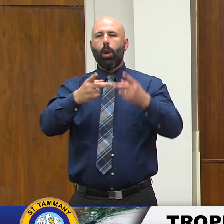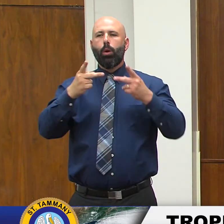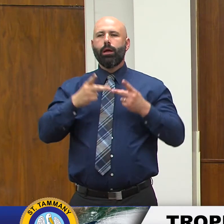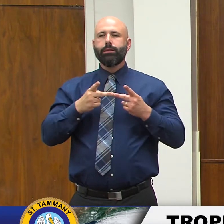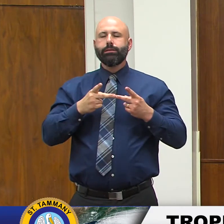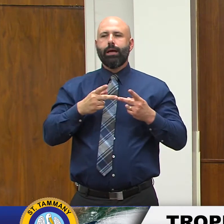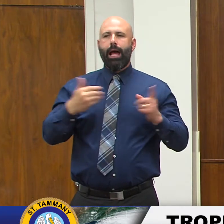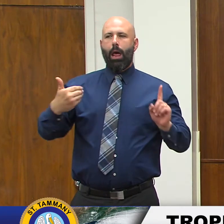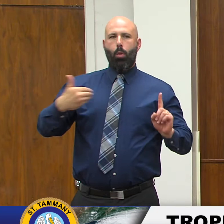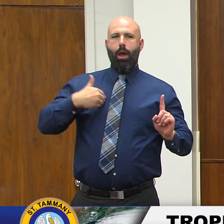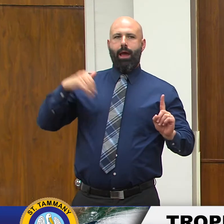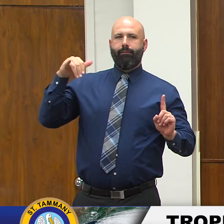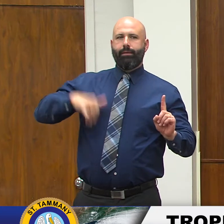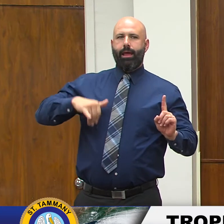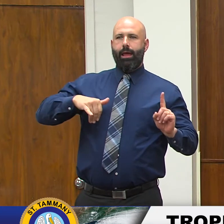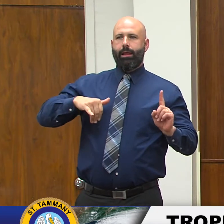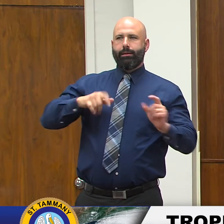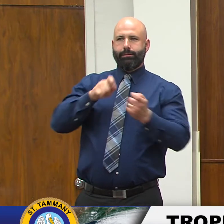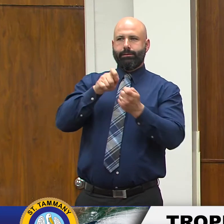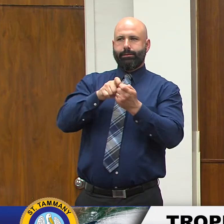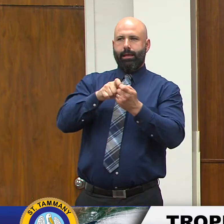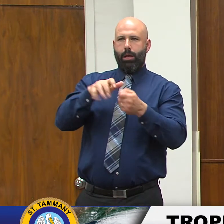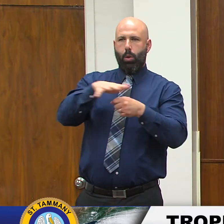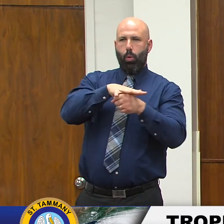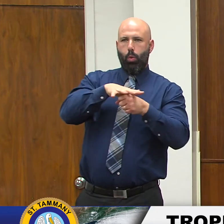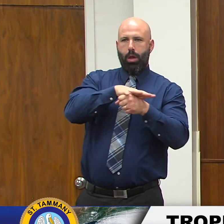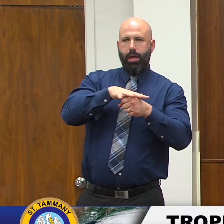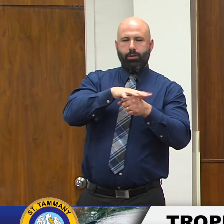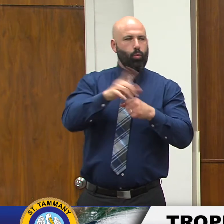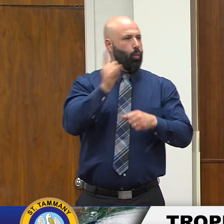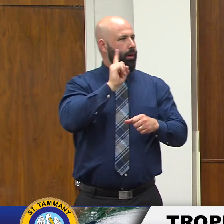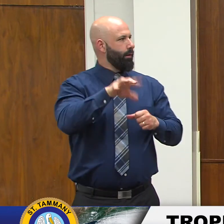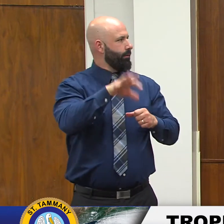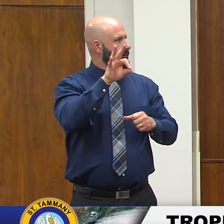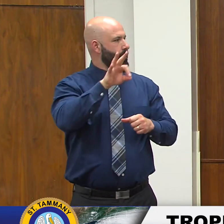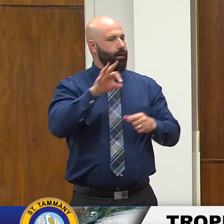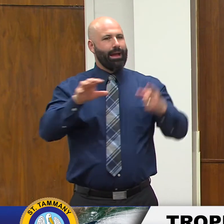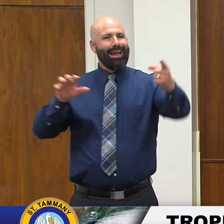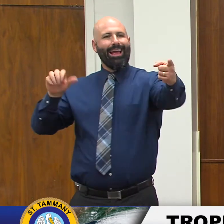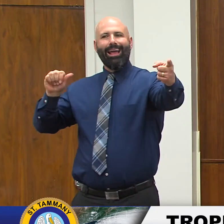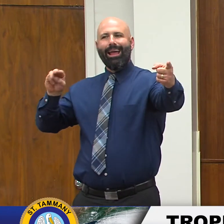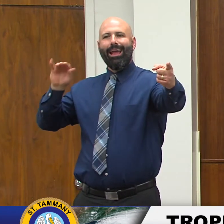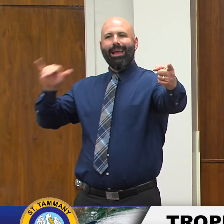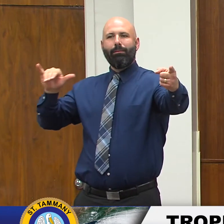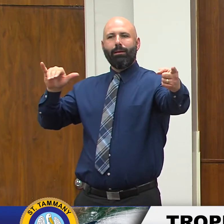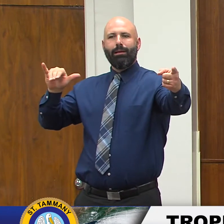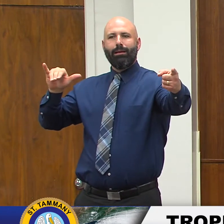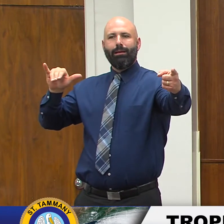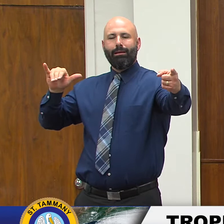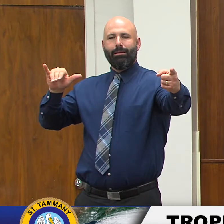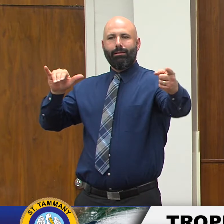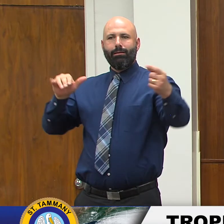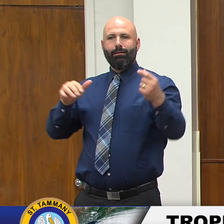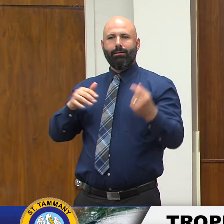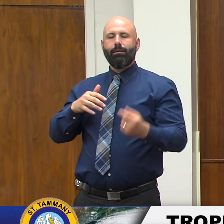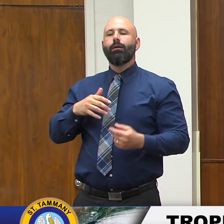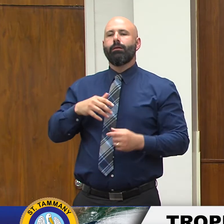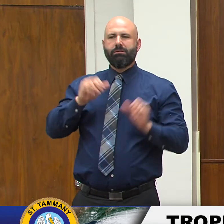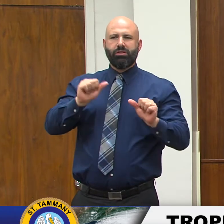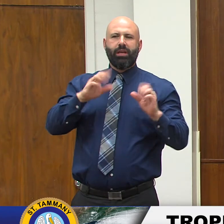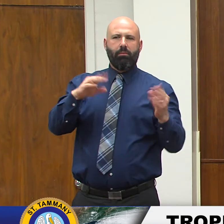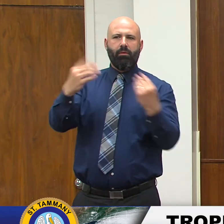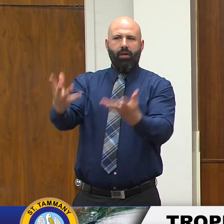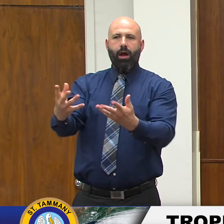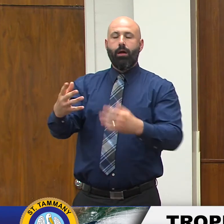not do not have the exact locations at this point uh amy will be able to give that to you uh but they're the six